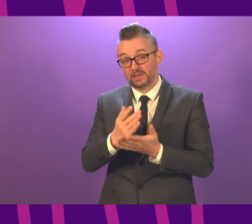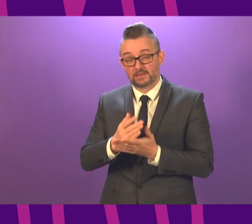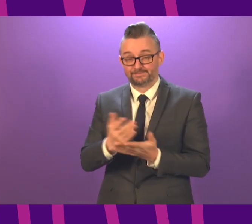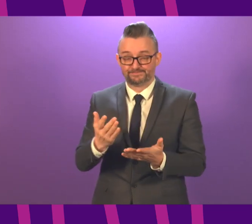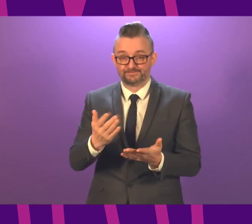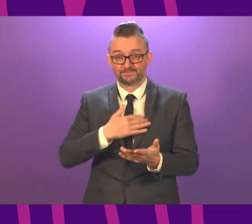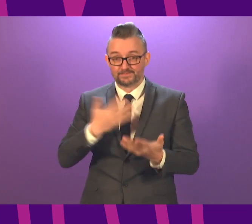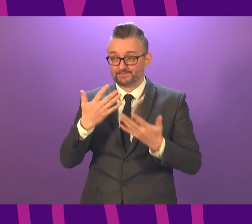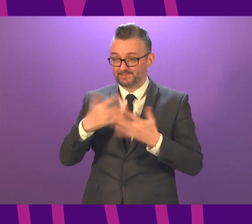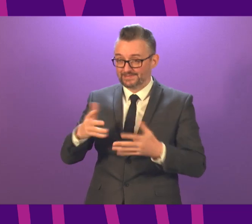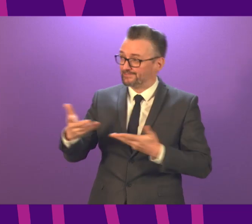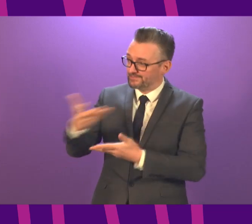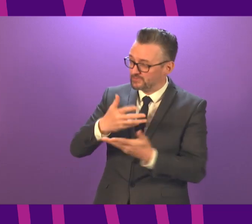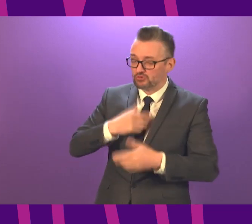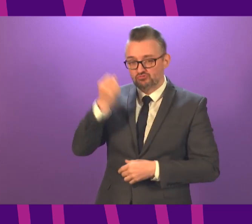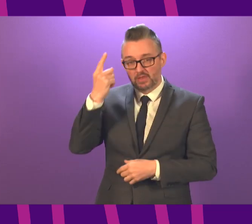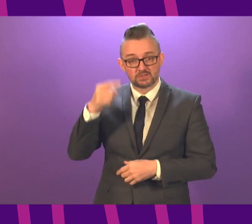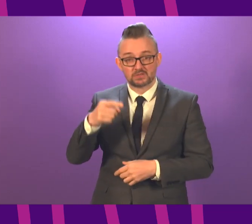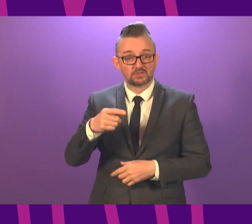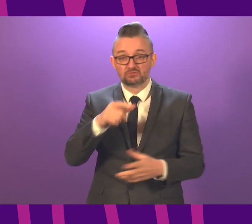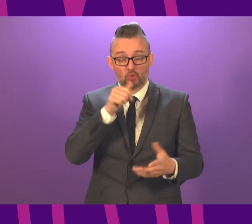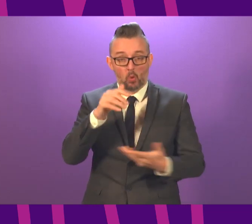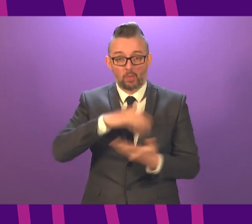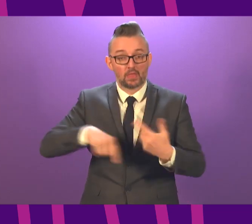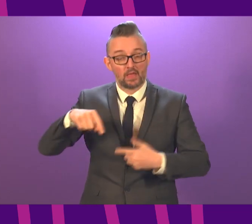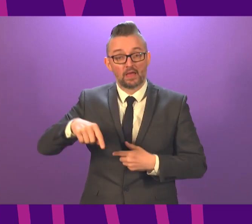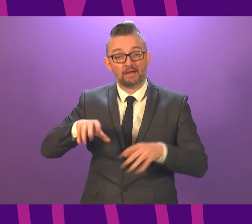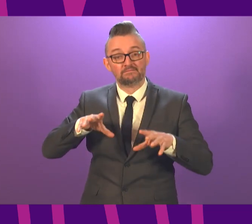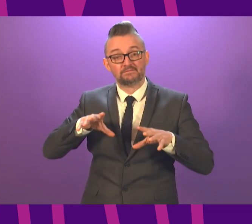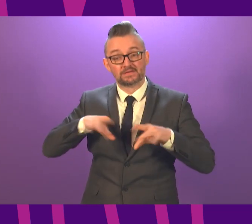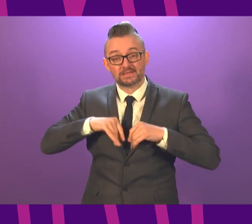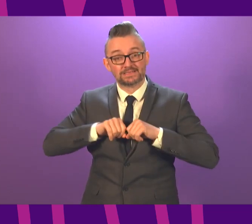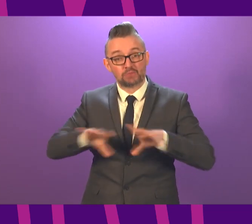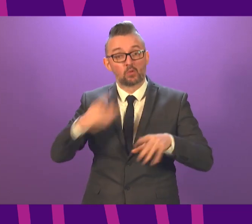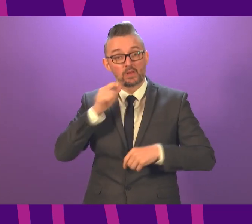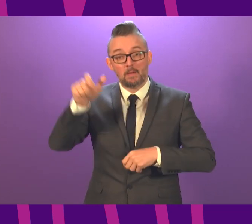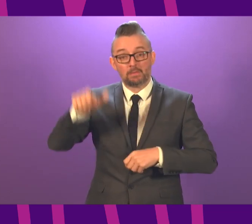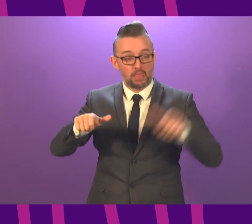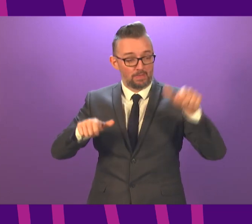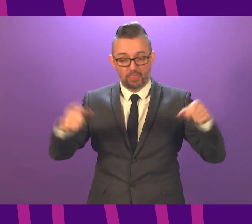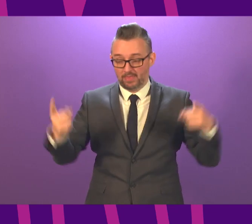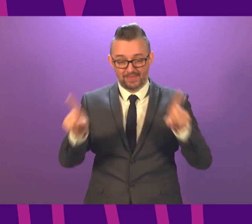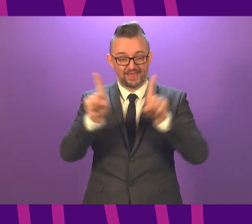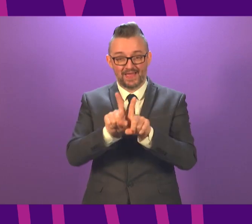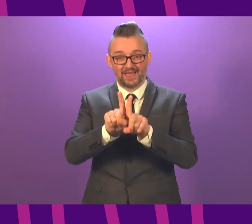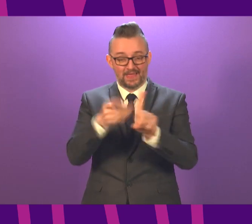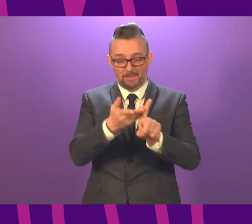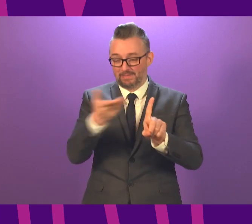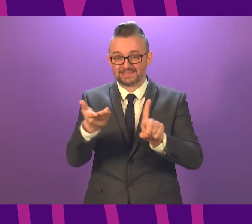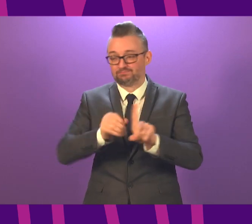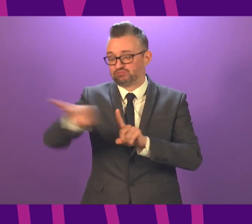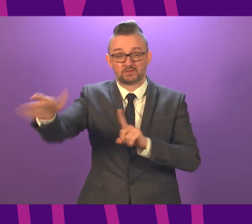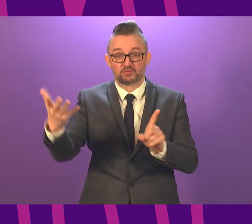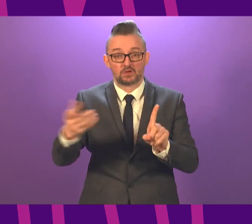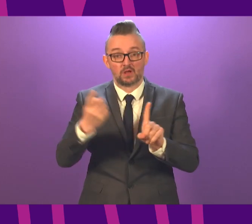is, as I've come to realise, is actually not that complicated. This virus spreads when individuals come together and it hops from one person to another